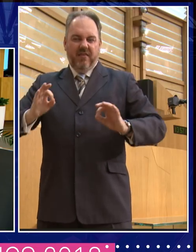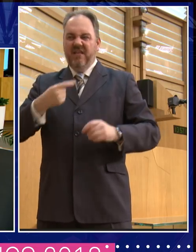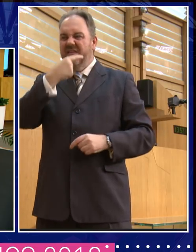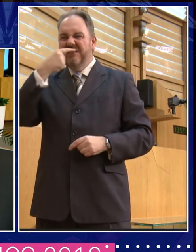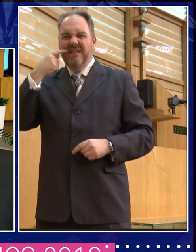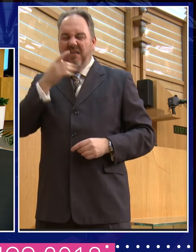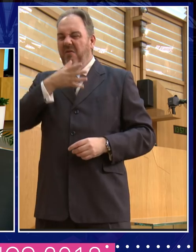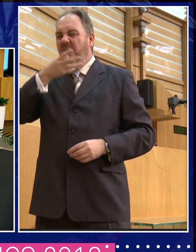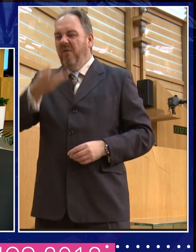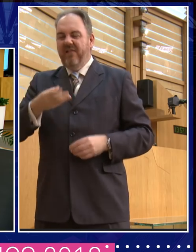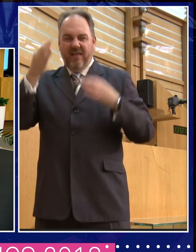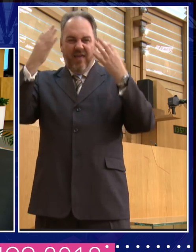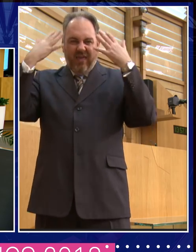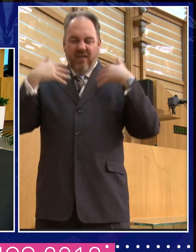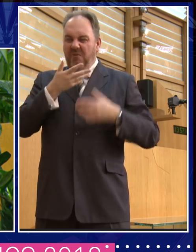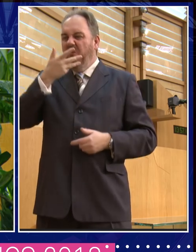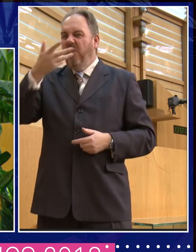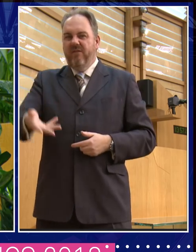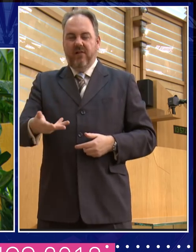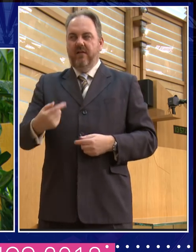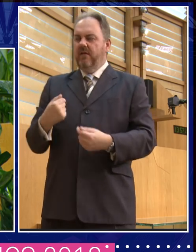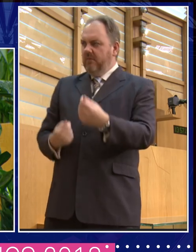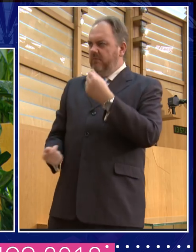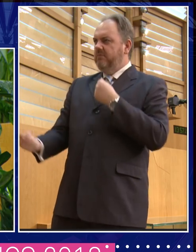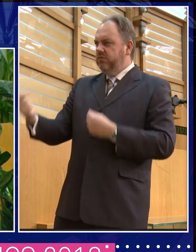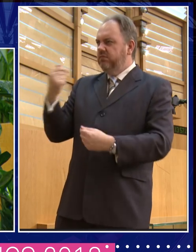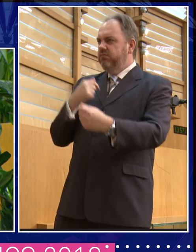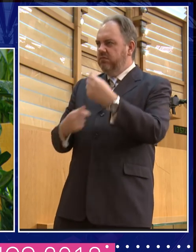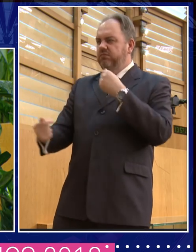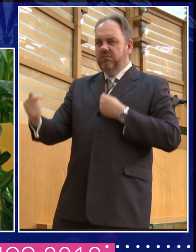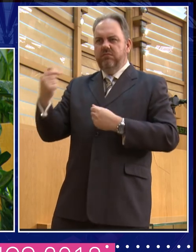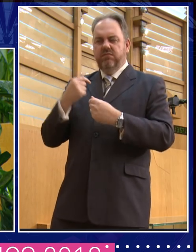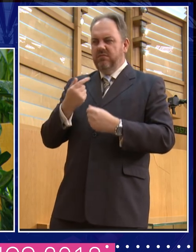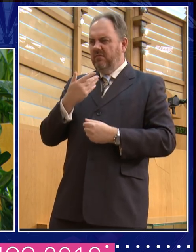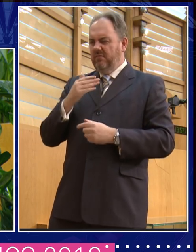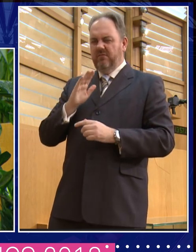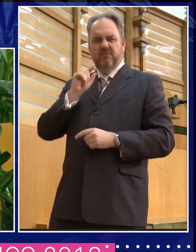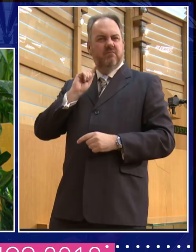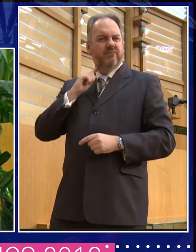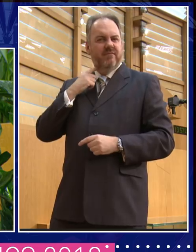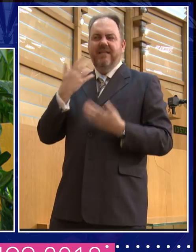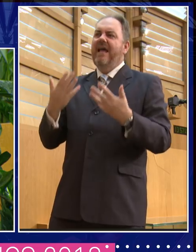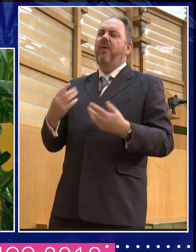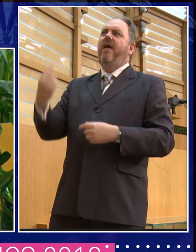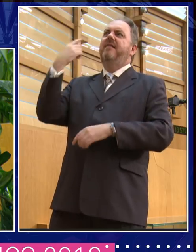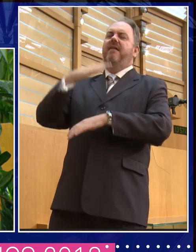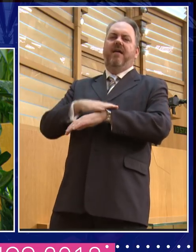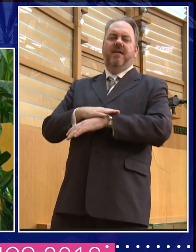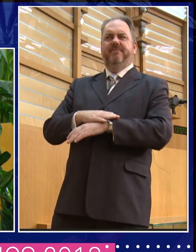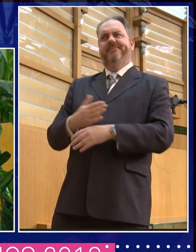that hair. I mean, it just went on and on and on. Now, I laugh about it now. And, you know, when you